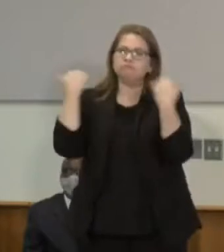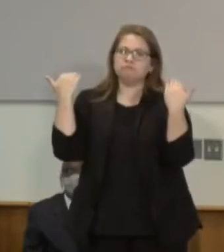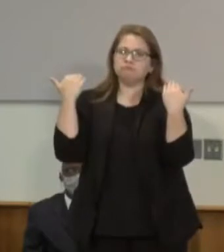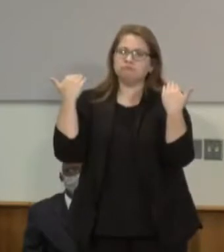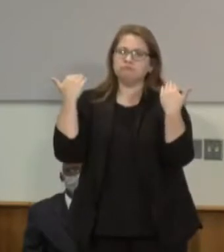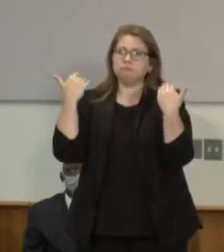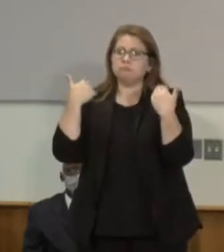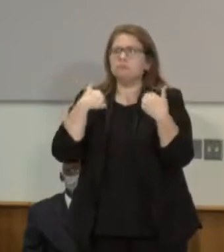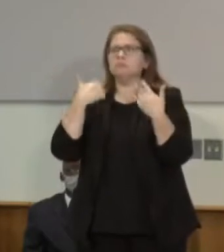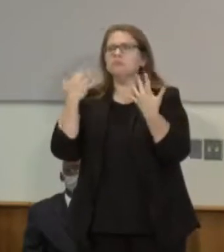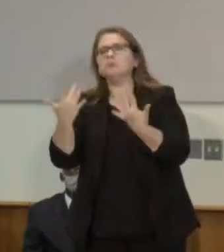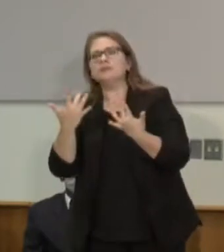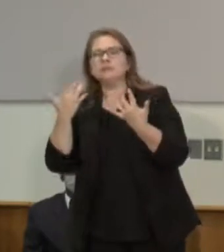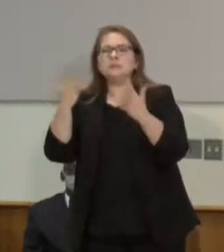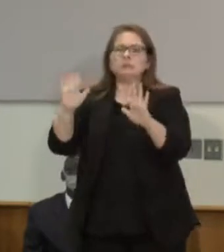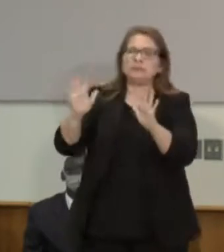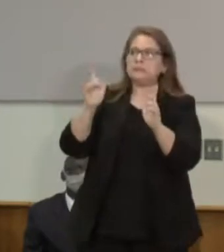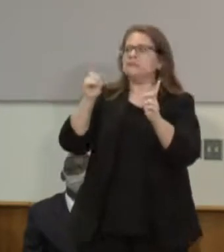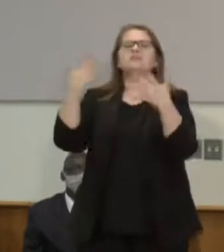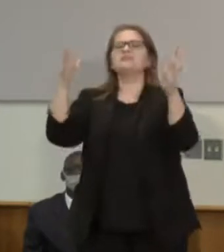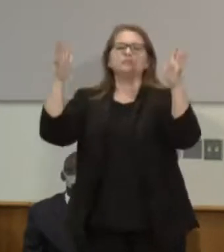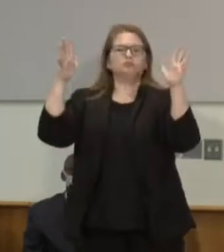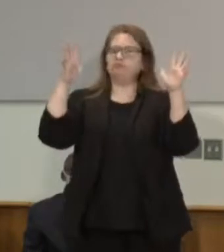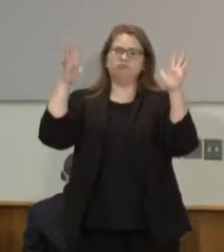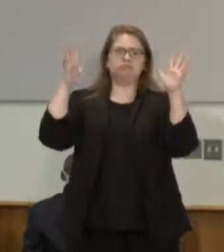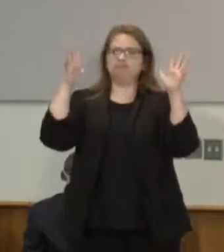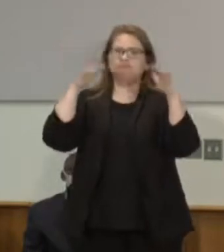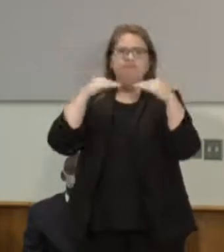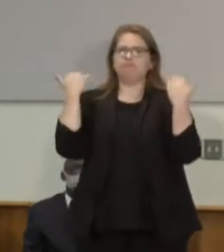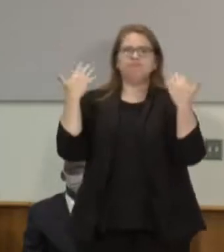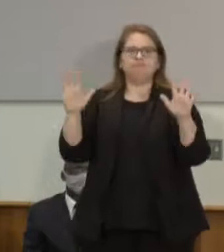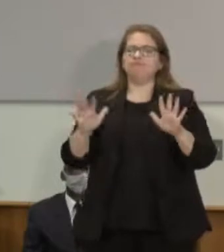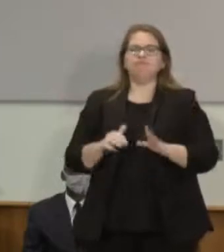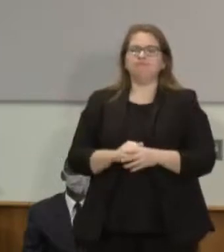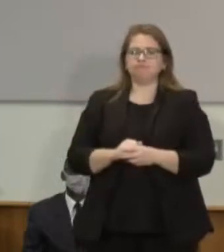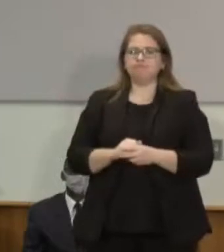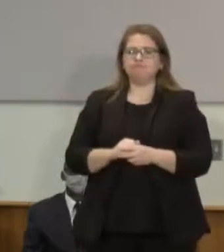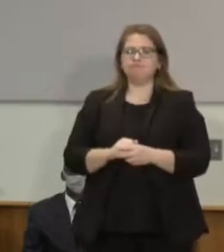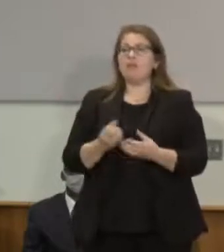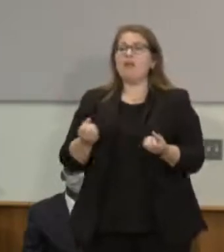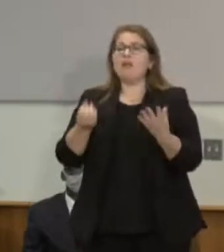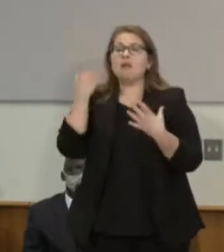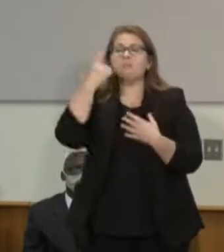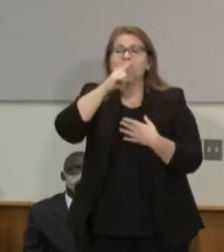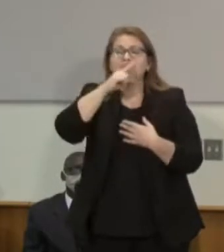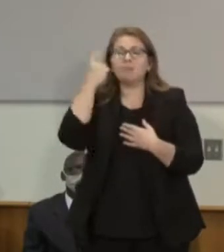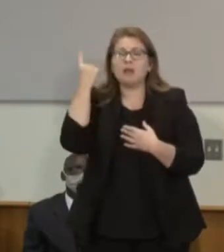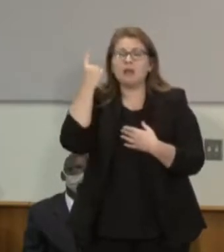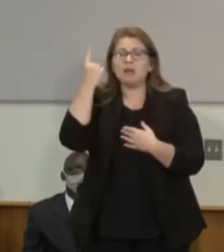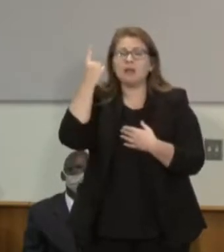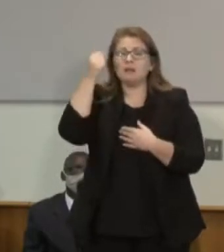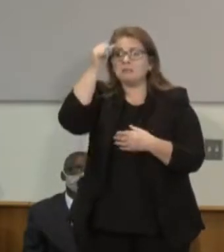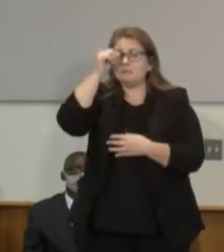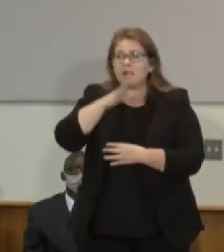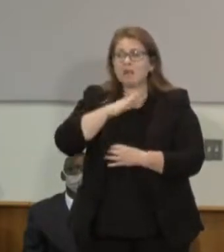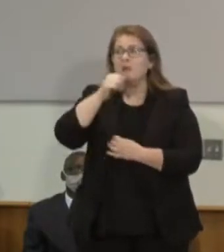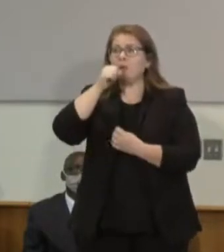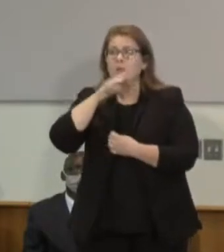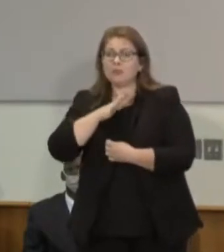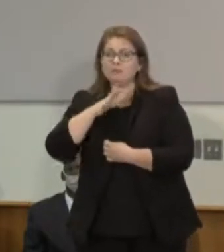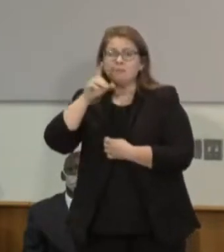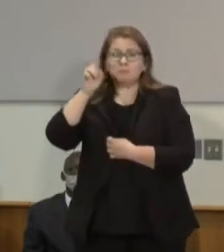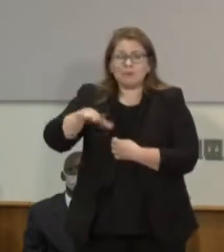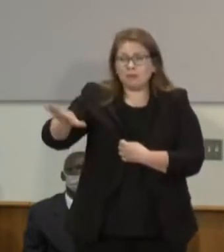for. The question I'll end with is how many black men and women have to die before an urgent response